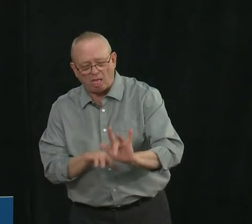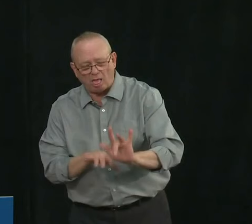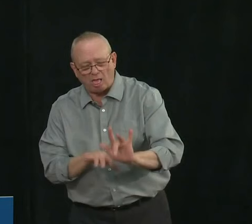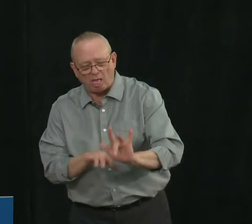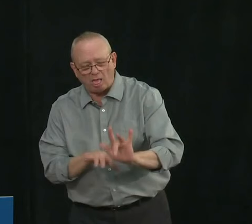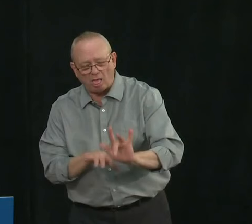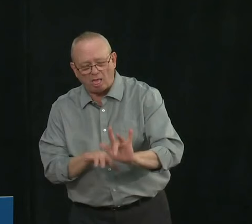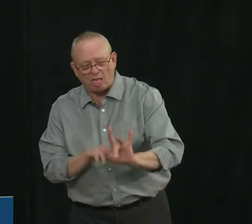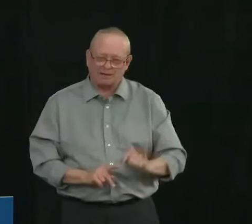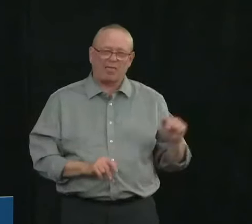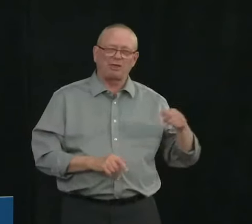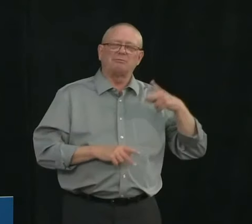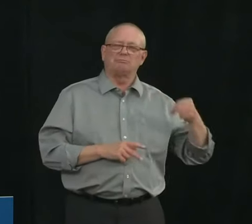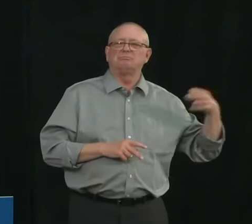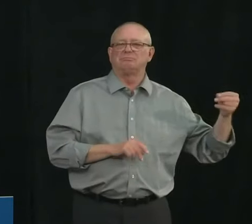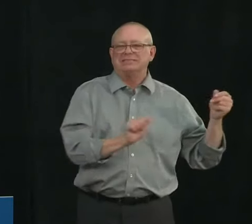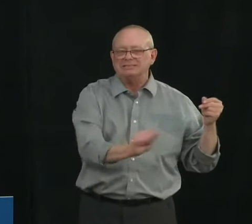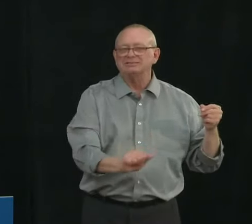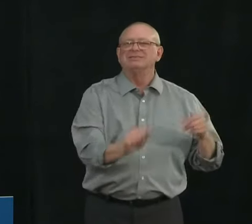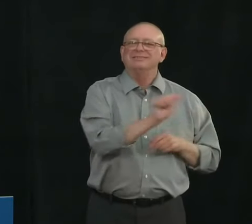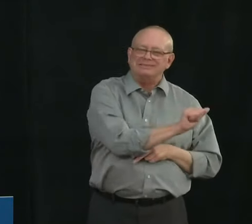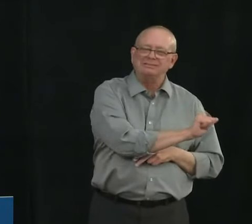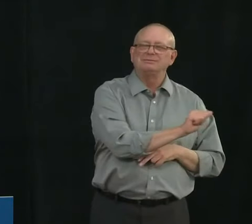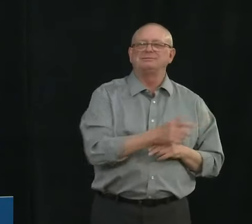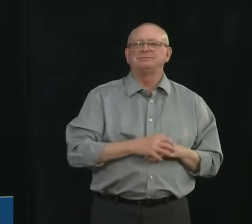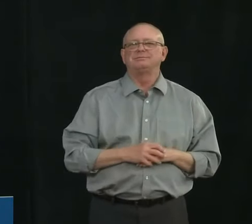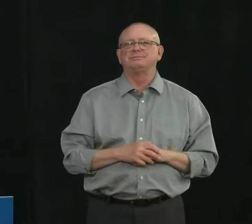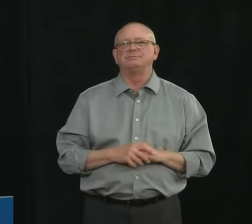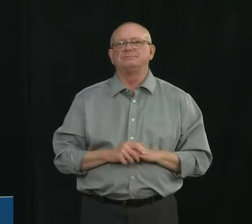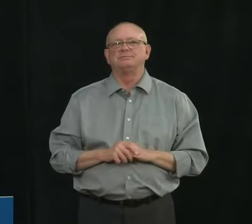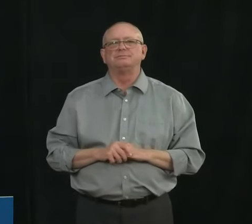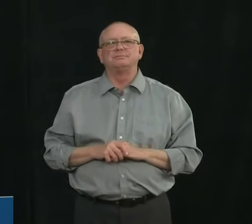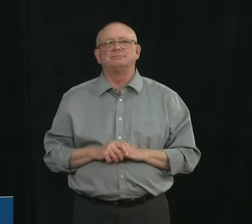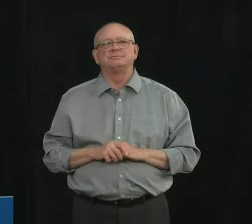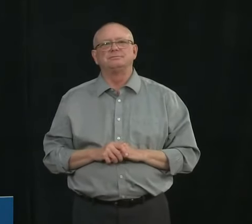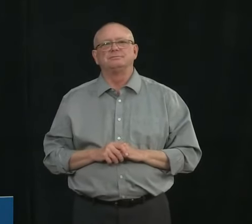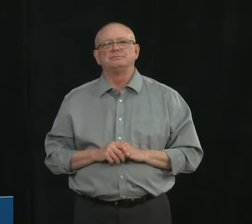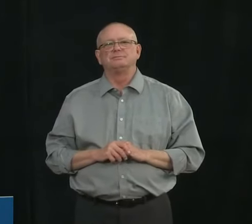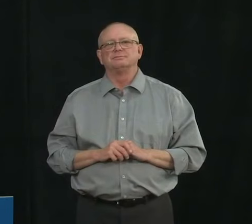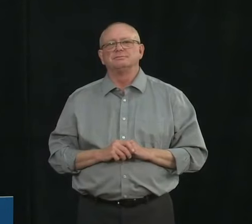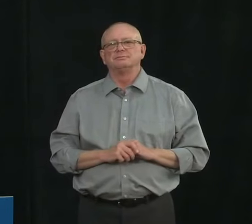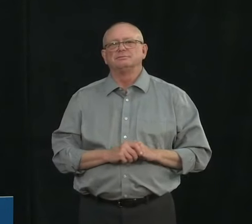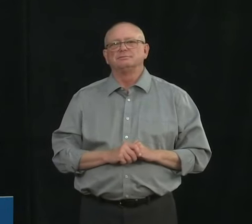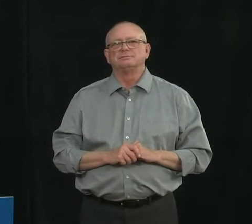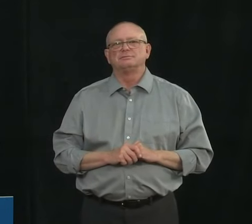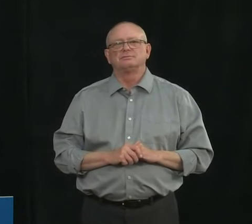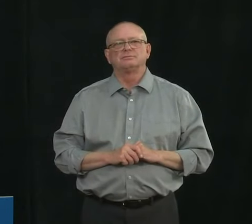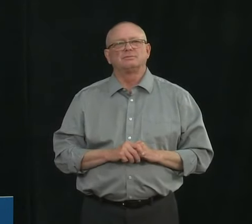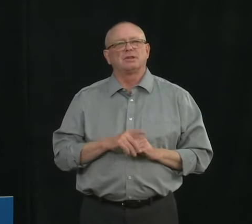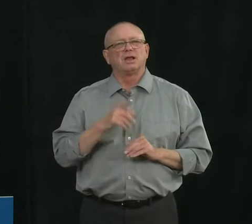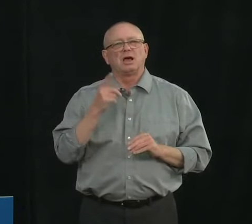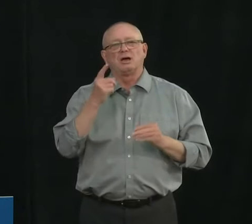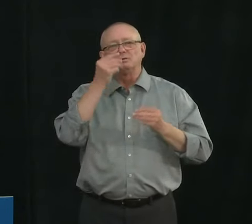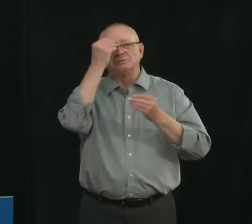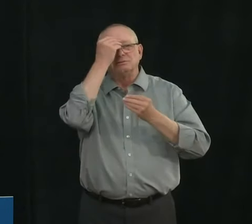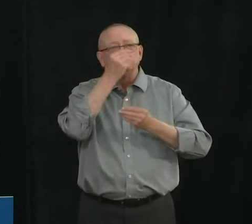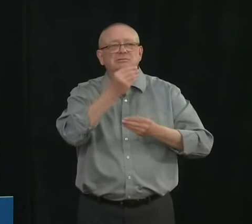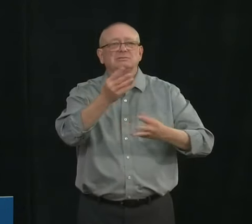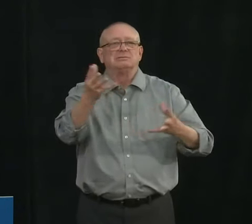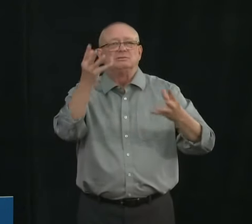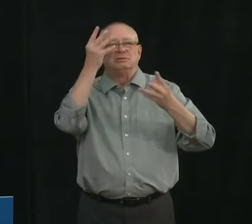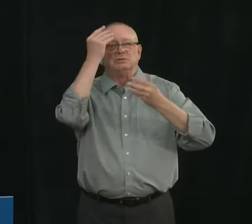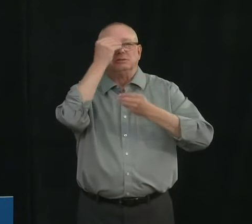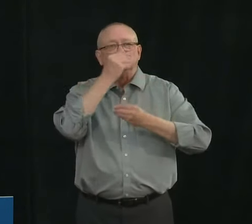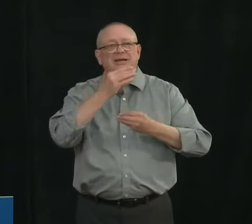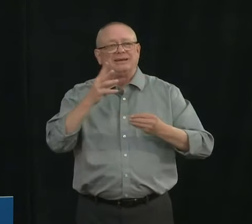living in the community who aren't a part of these congregate settings but providing them with additional information about how they can assess their own risk and